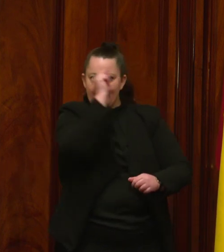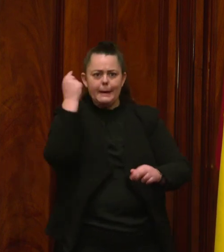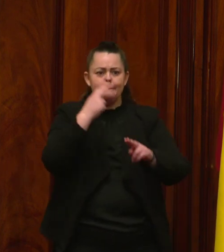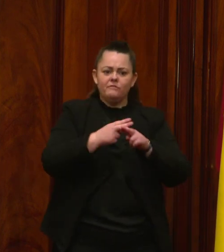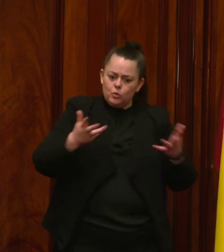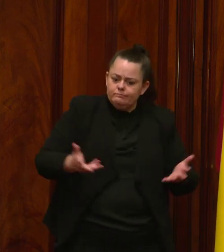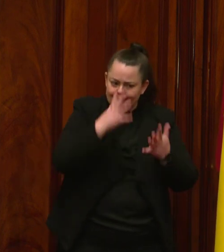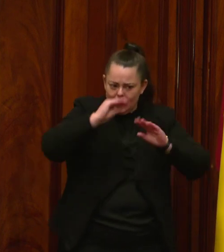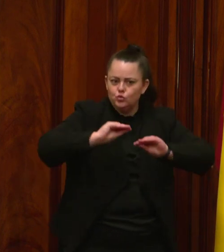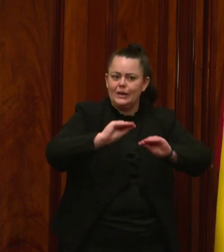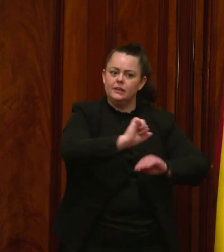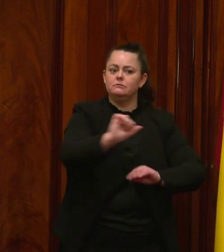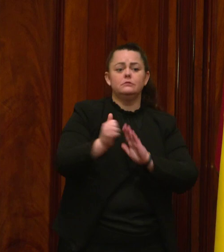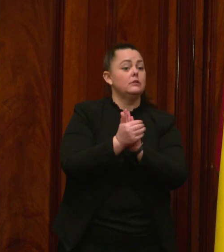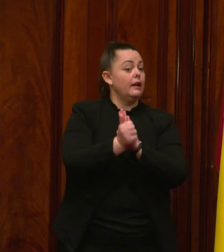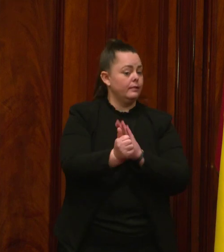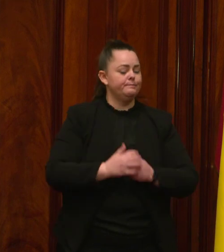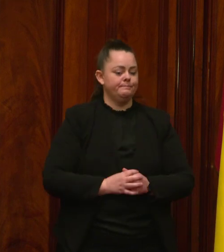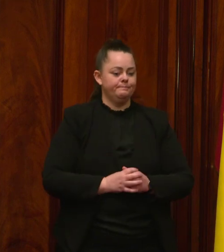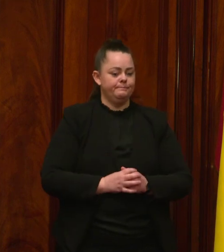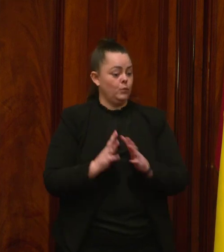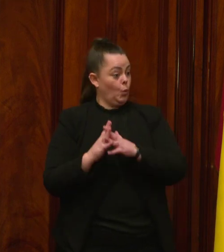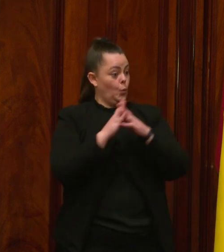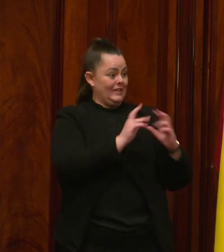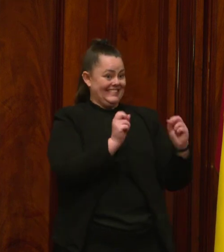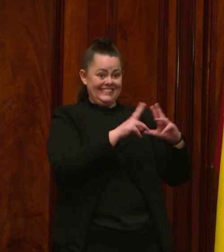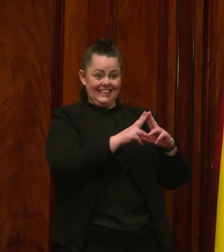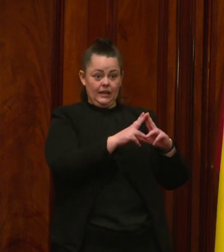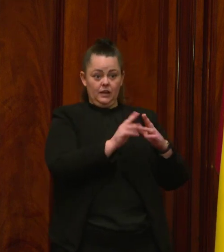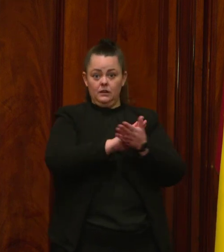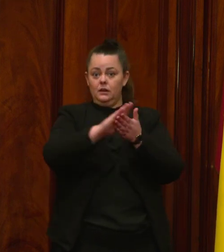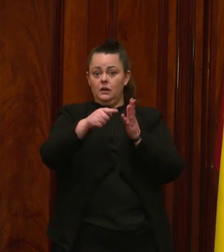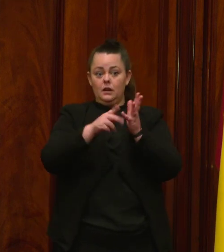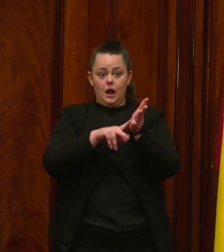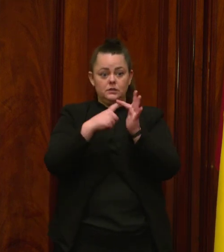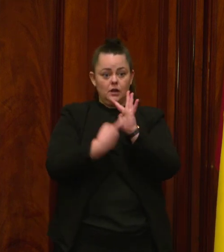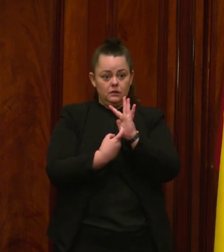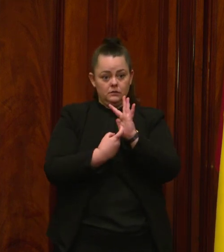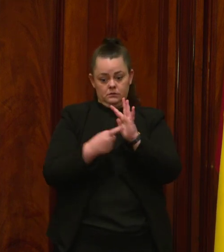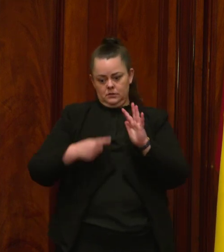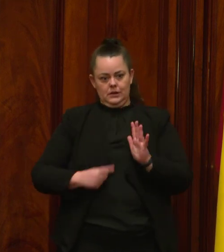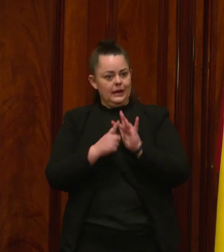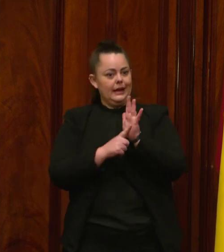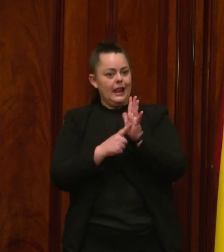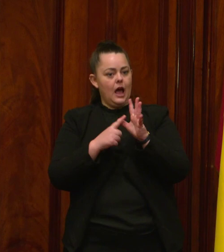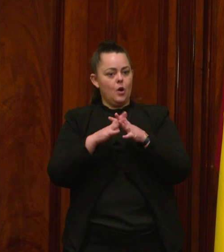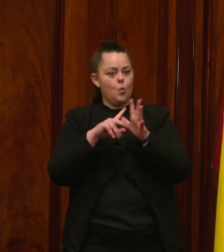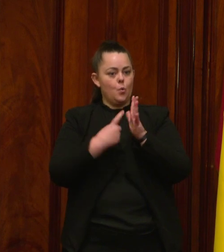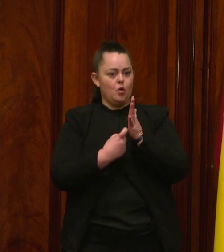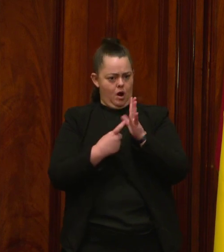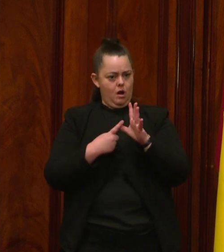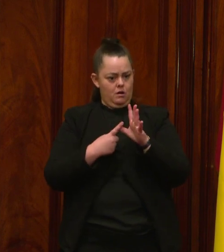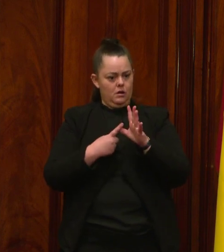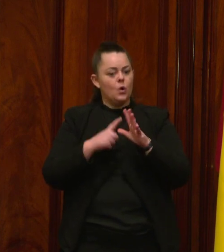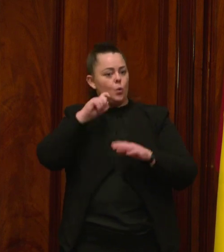workers to support it. Western Sydney, the Hunter and Illawarra will benefit from the establishment of TAFE Manufacturing Centres of